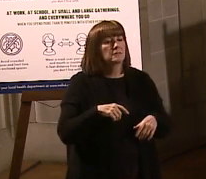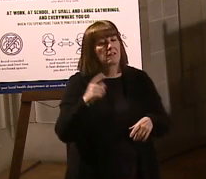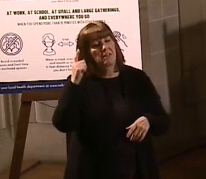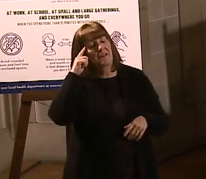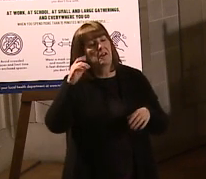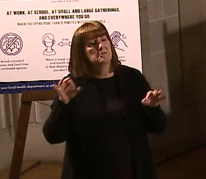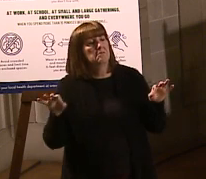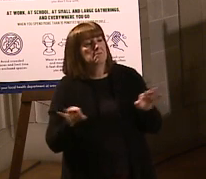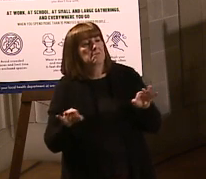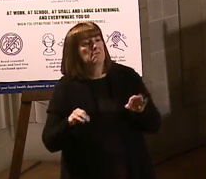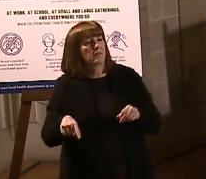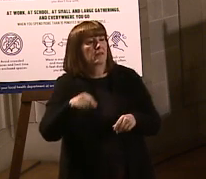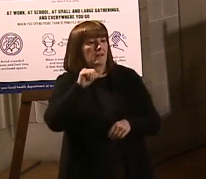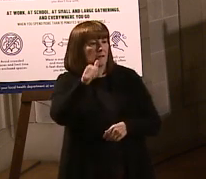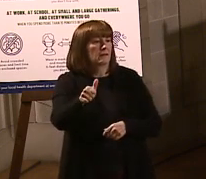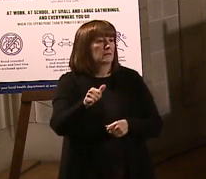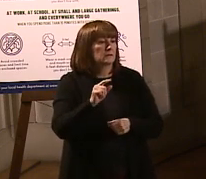was.